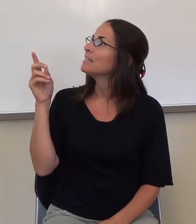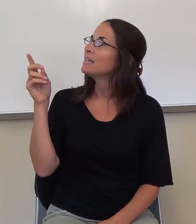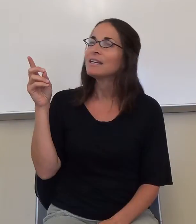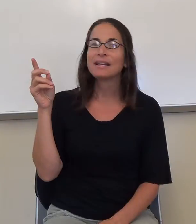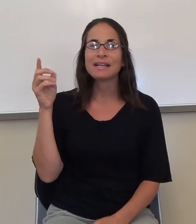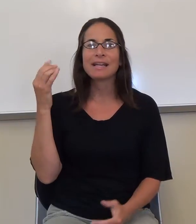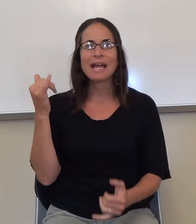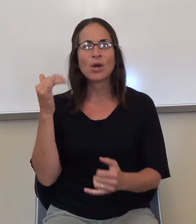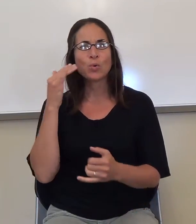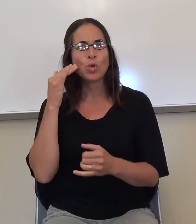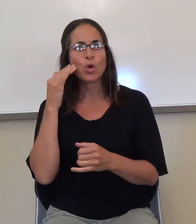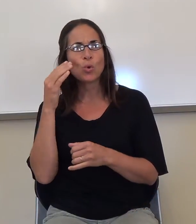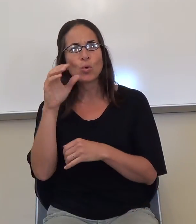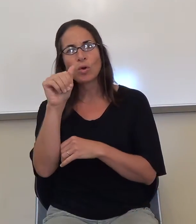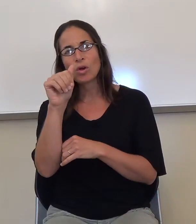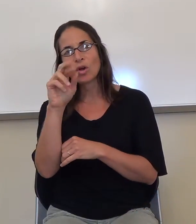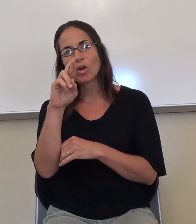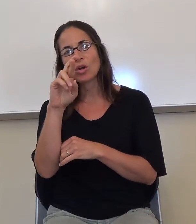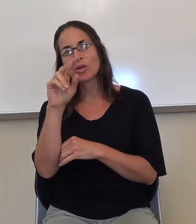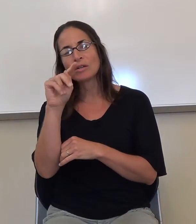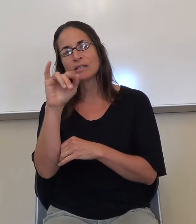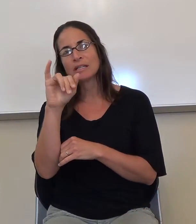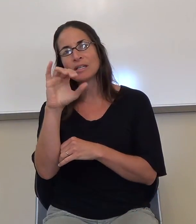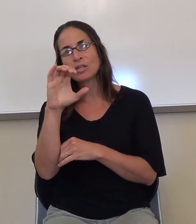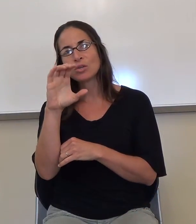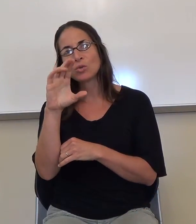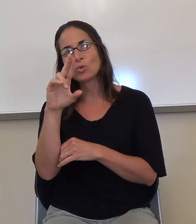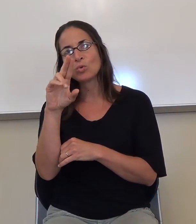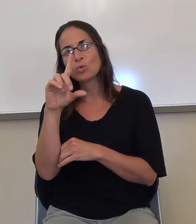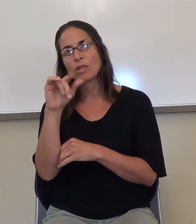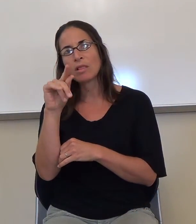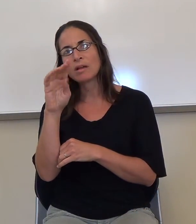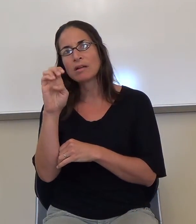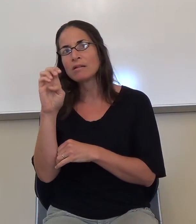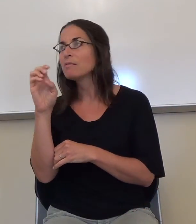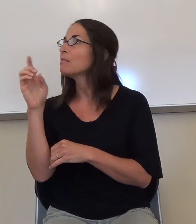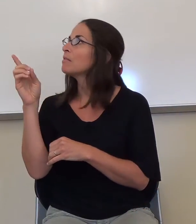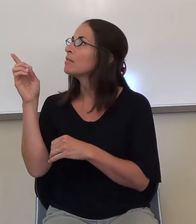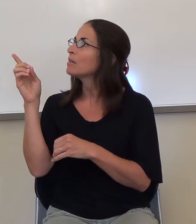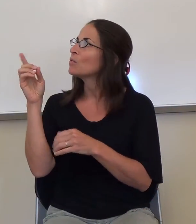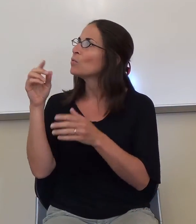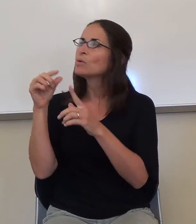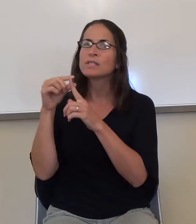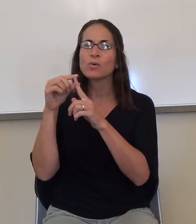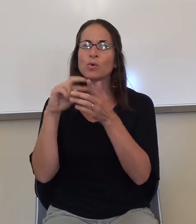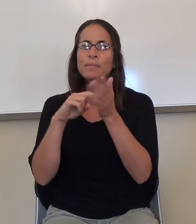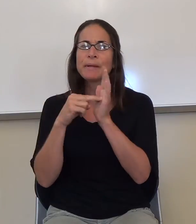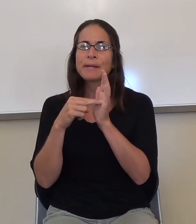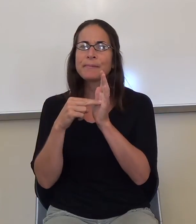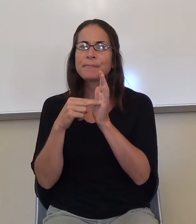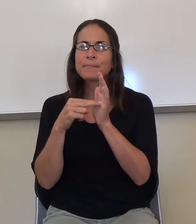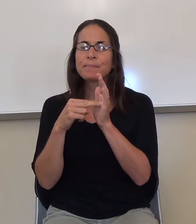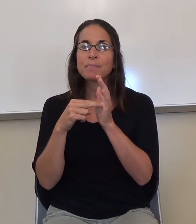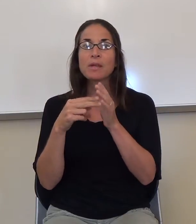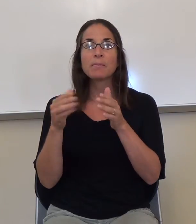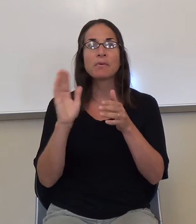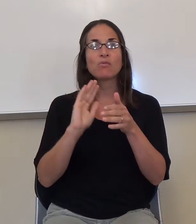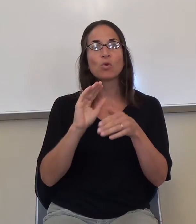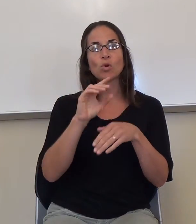in that sentence? So, if he couldn't talk when he was tongue-tied, now what